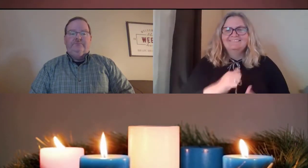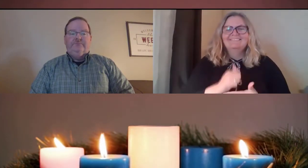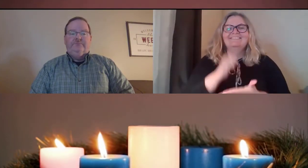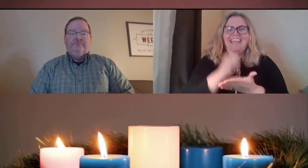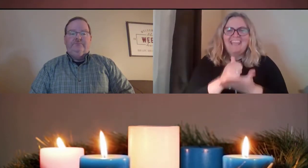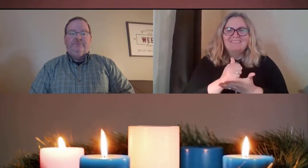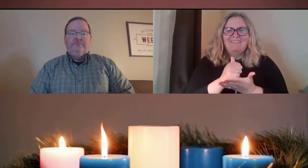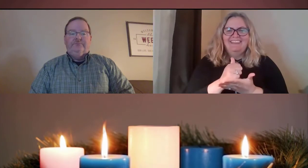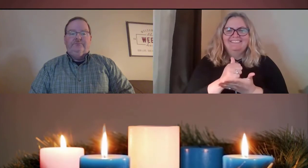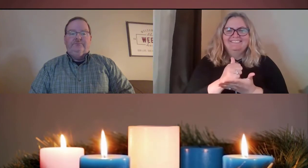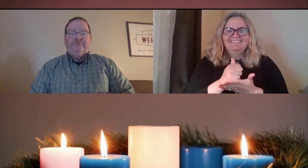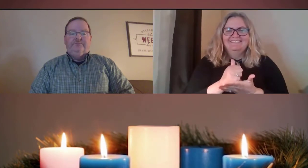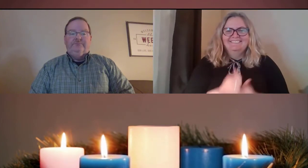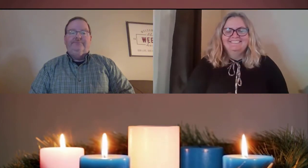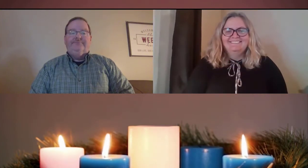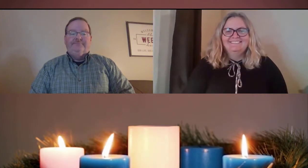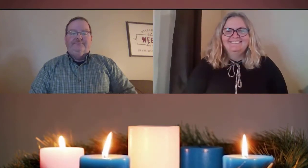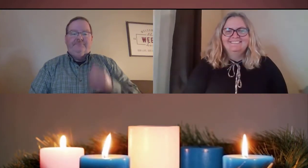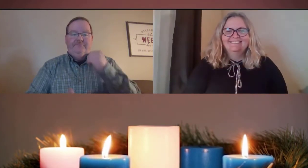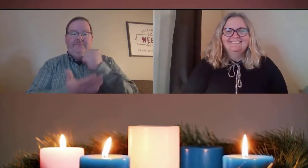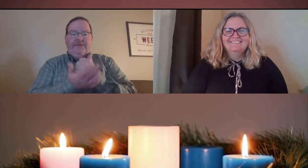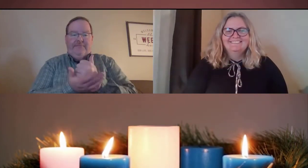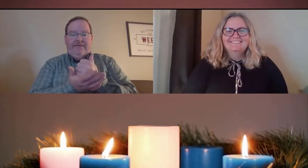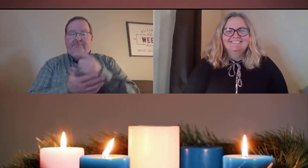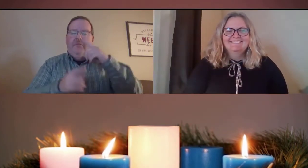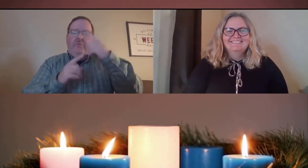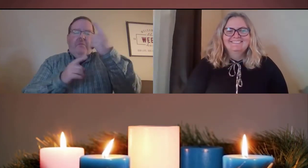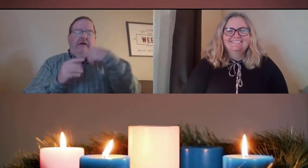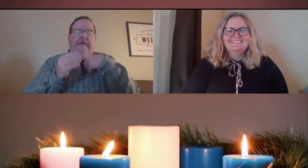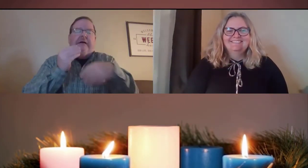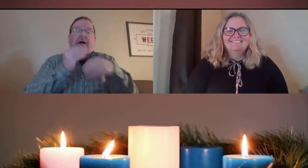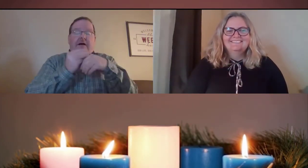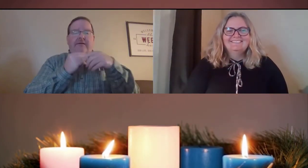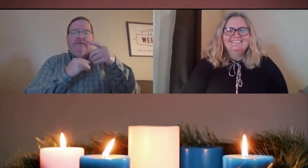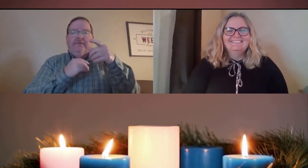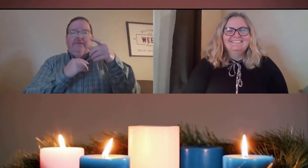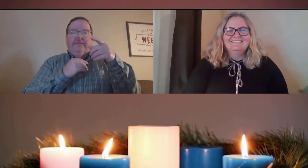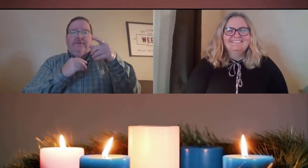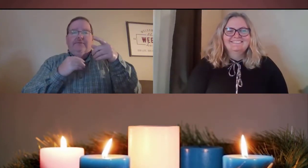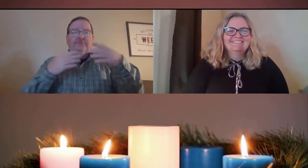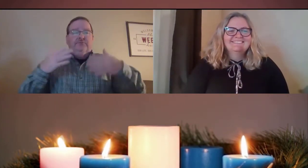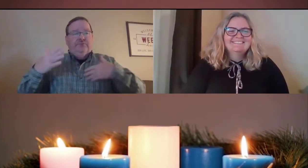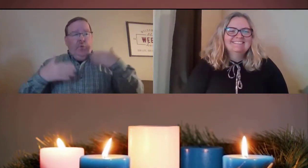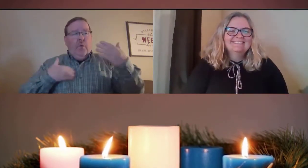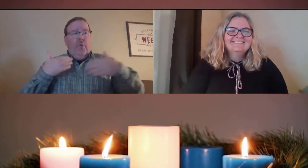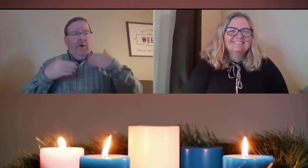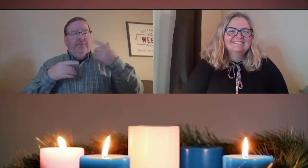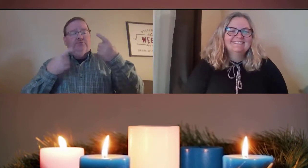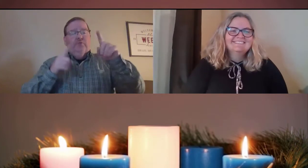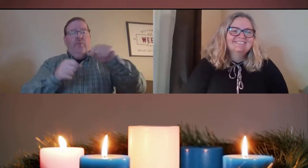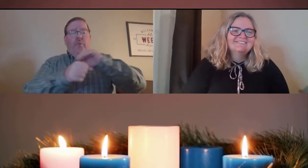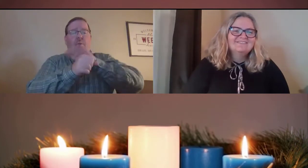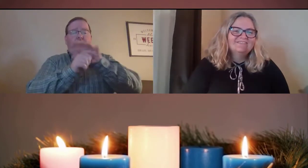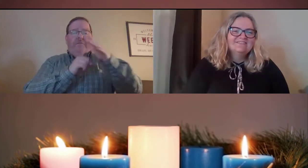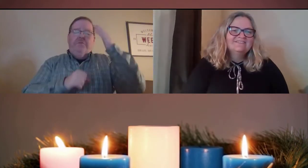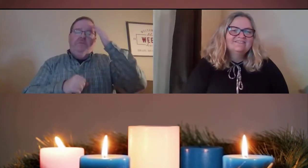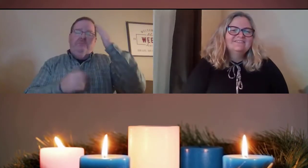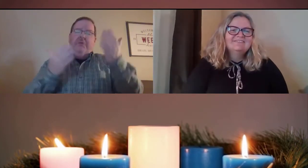that surrounds us. Amen. Amen. I just want to add one thing too. You know,